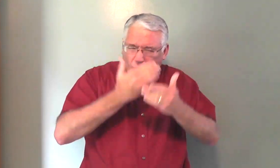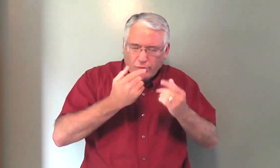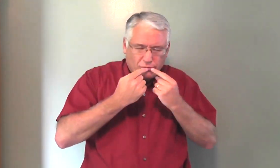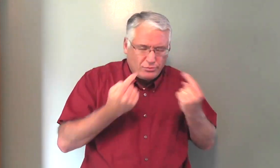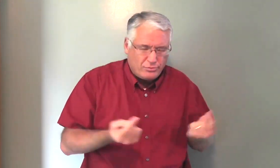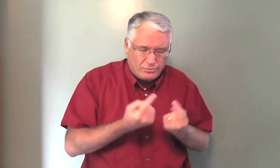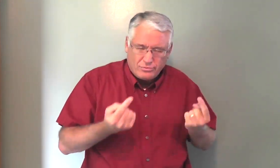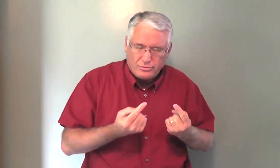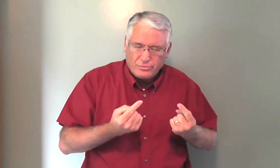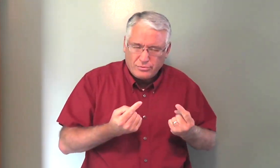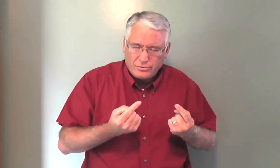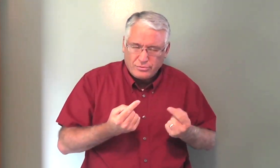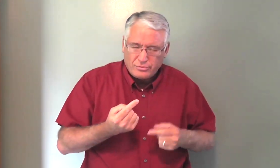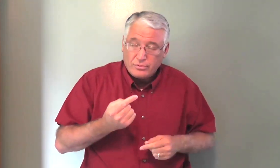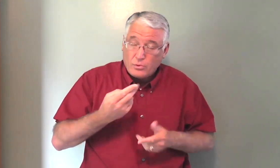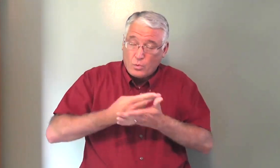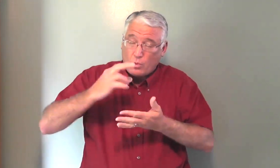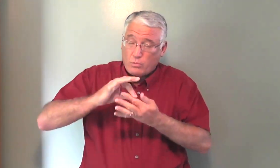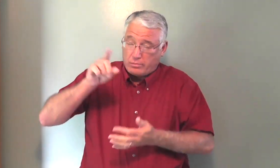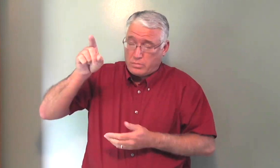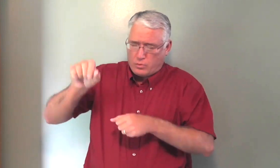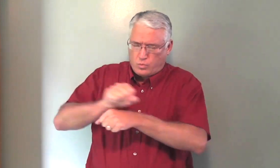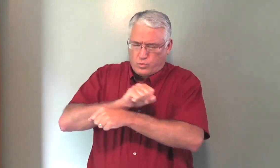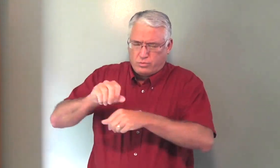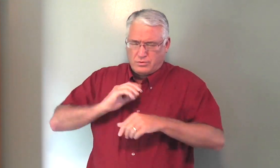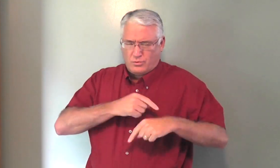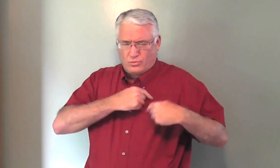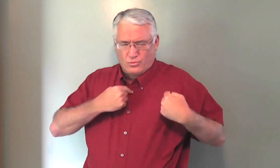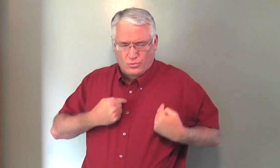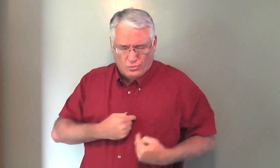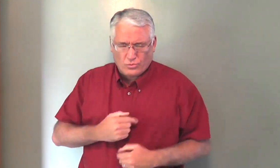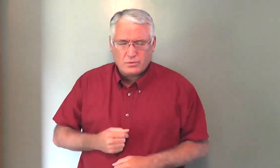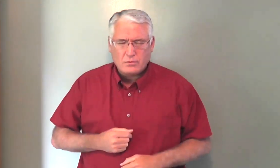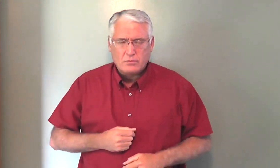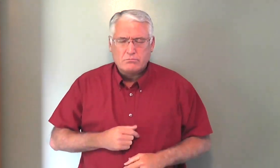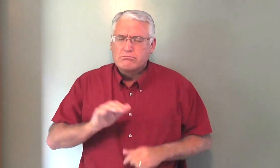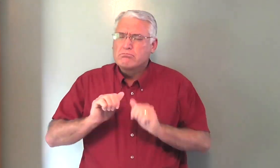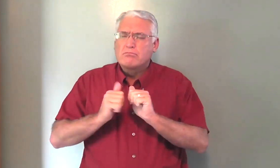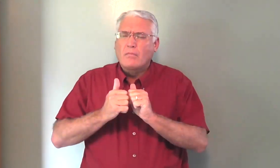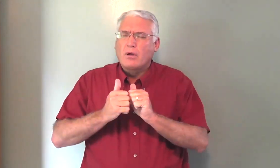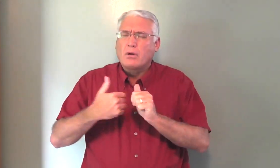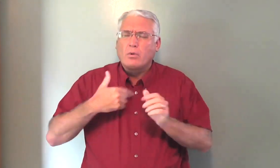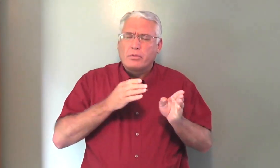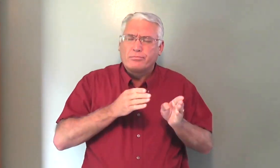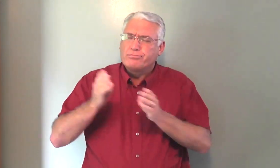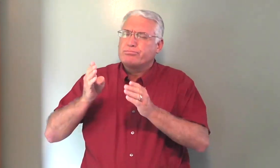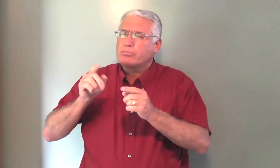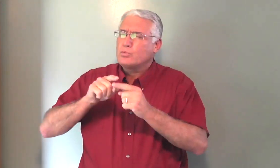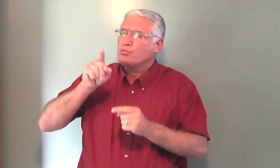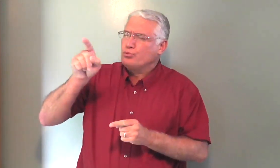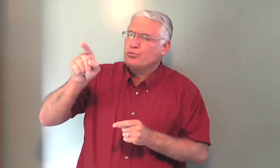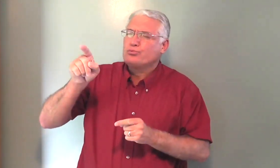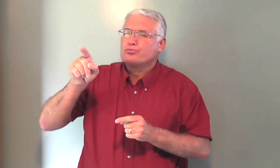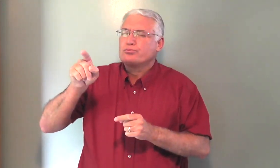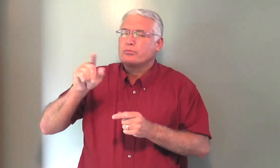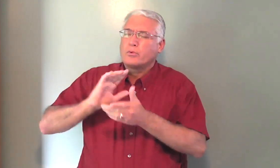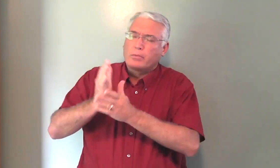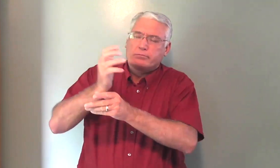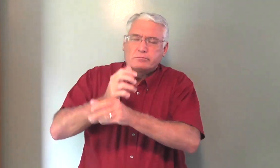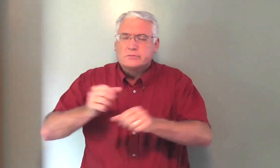We're in the darkness of sin, and the Holy Spirit works in our hearts. Without the Holy Spirit, how